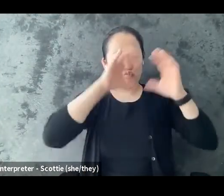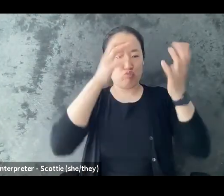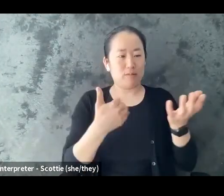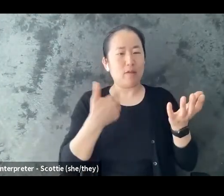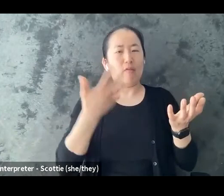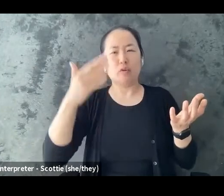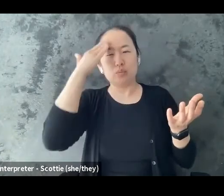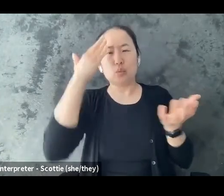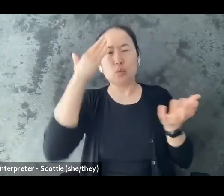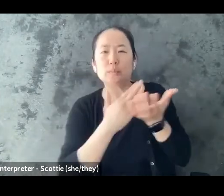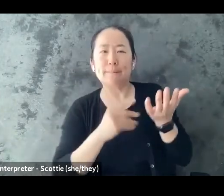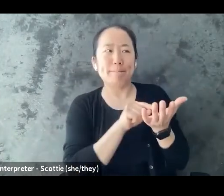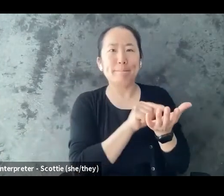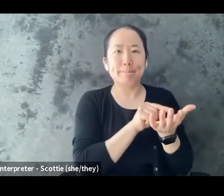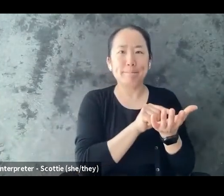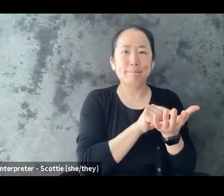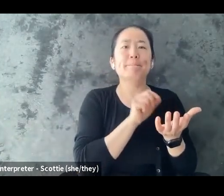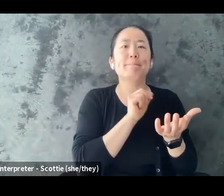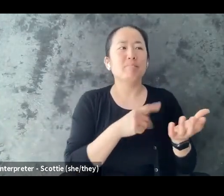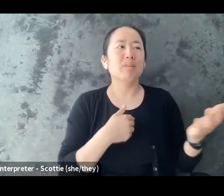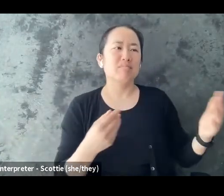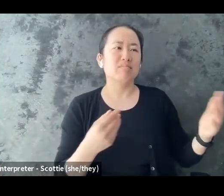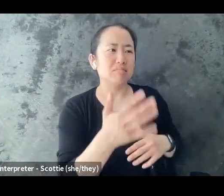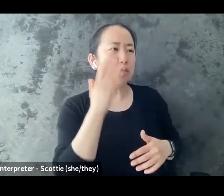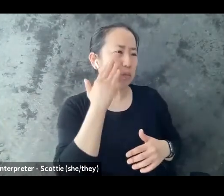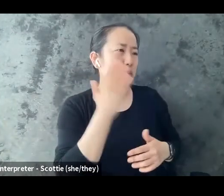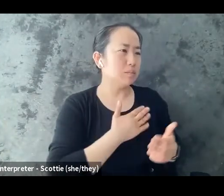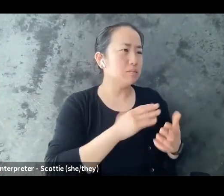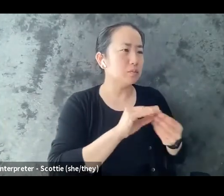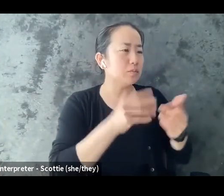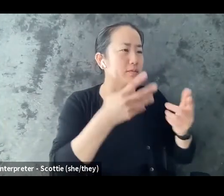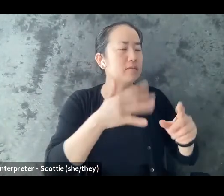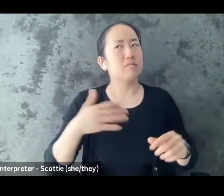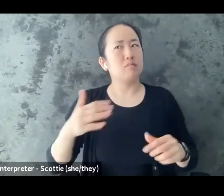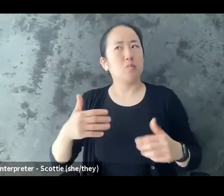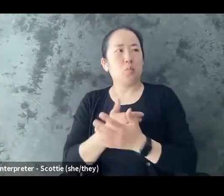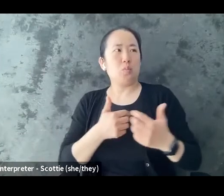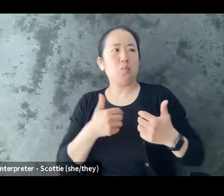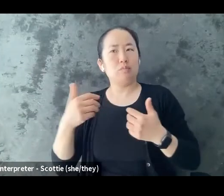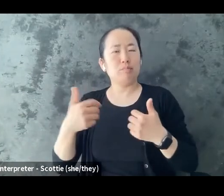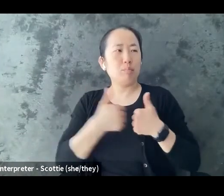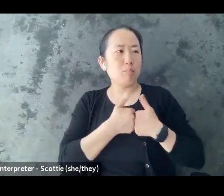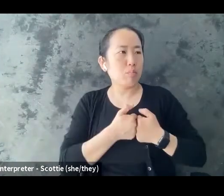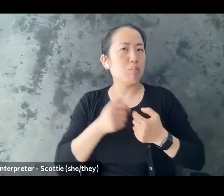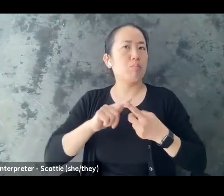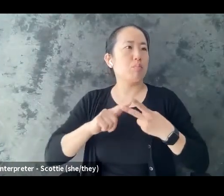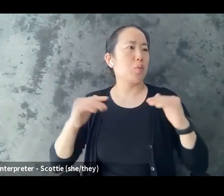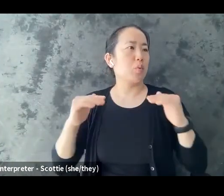telling your new partner or whoever it is new friends a new co-worker about this information so you can